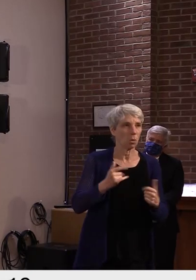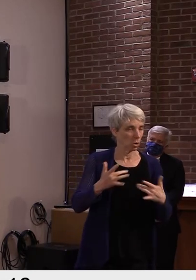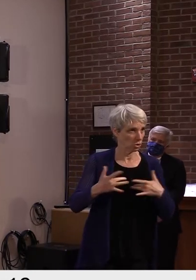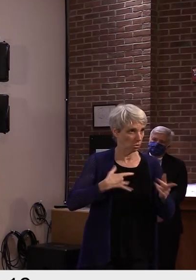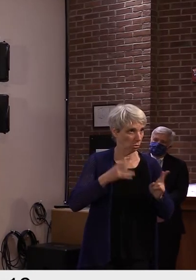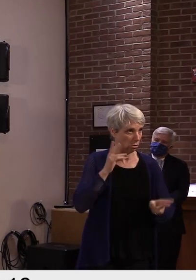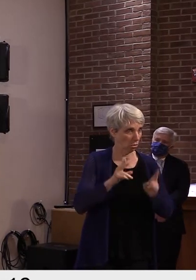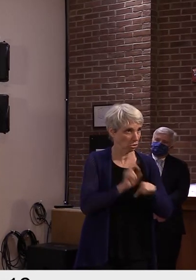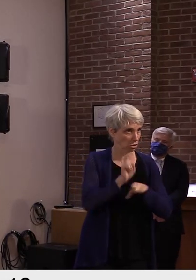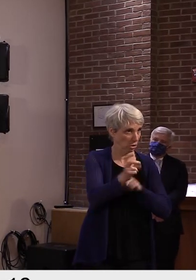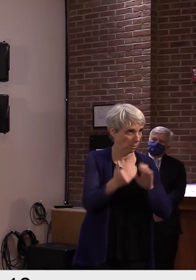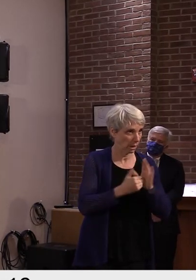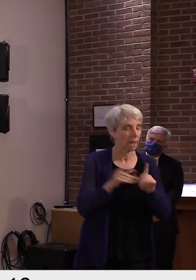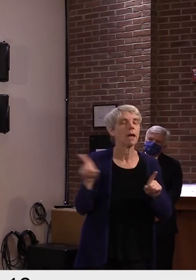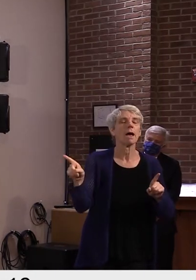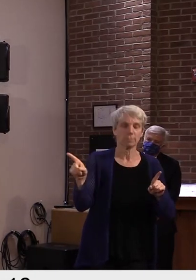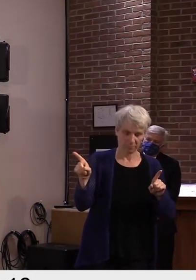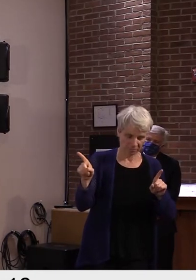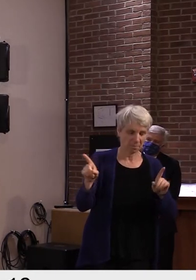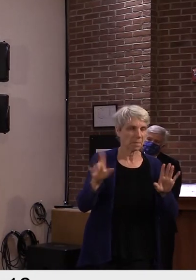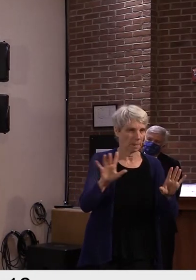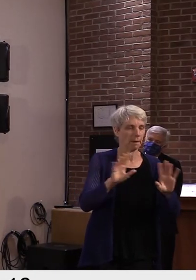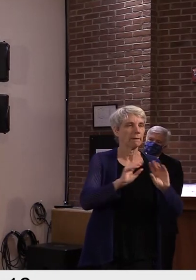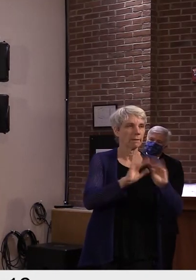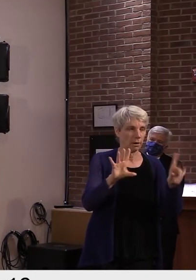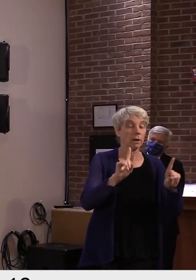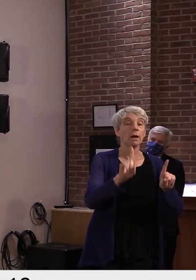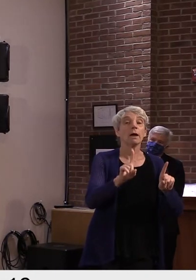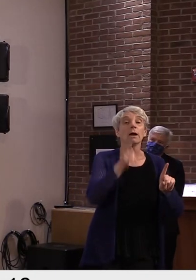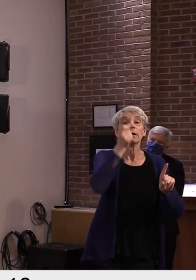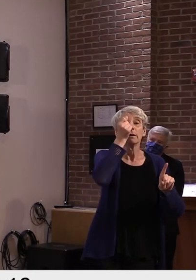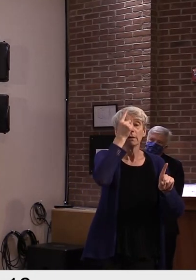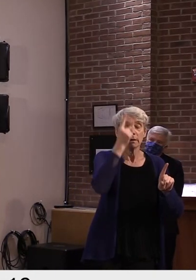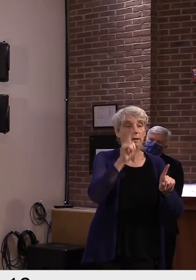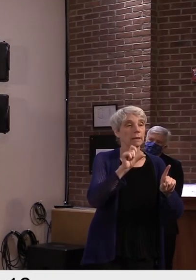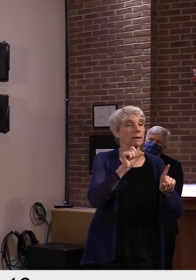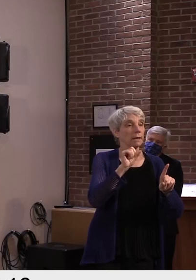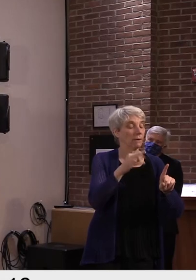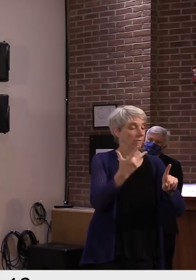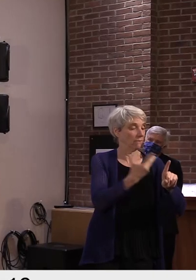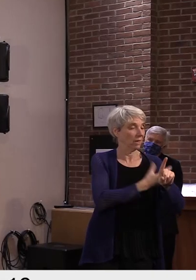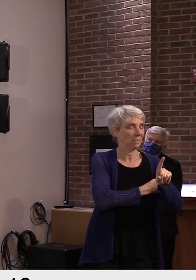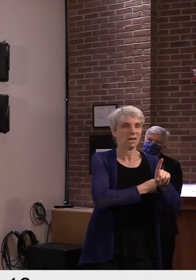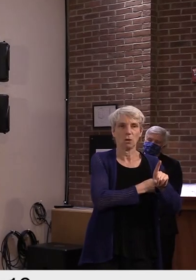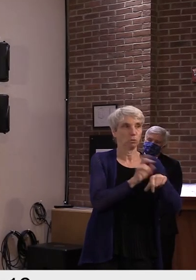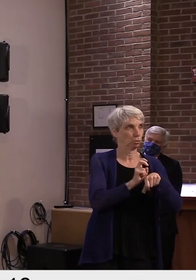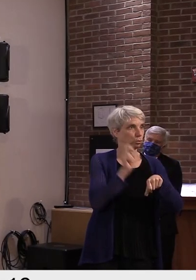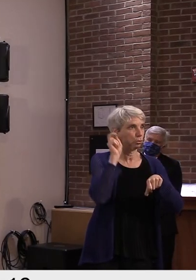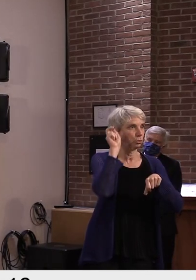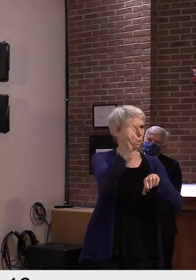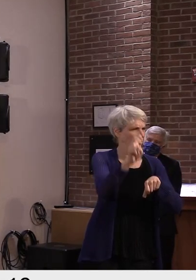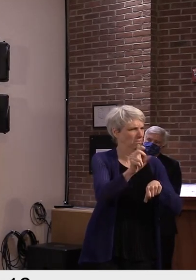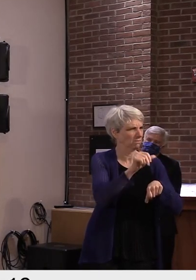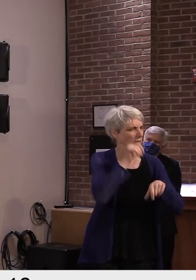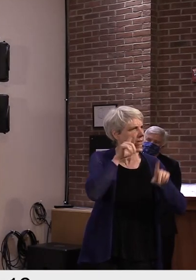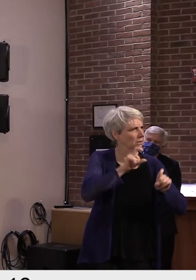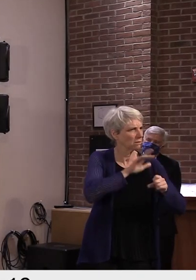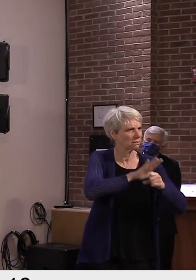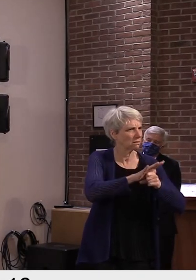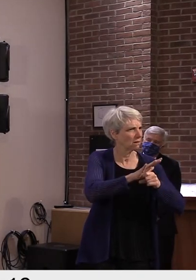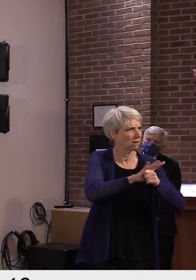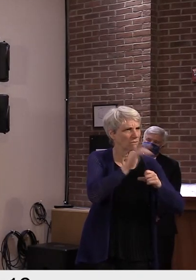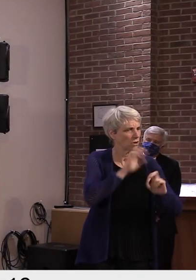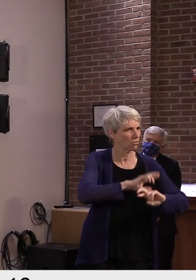any harm from a vaccine because of the speed of vaccine development, that should be a